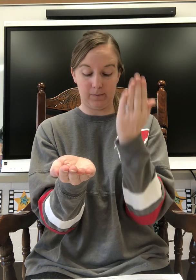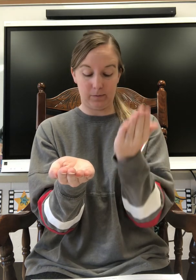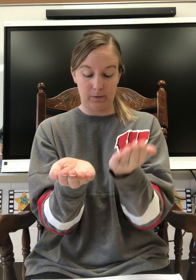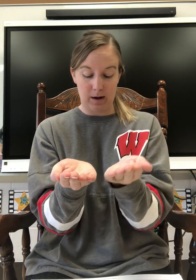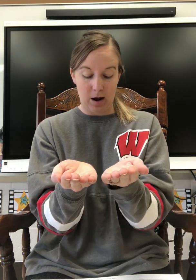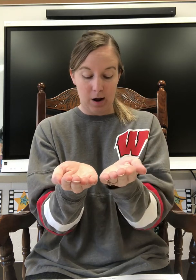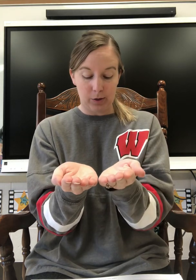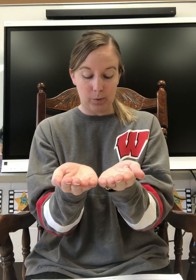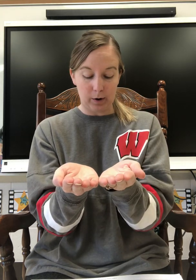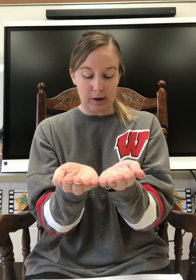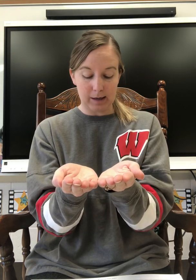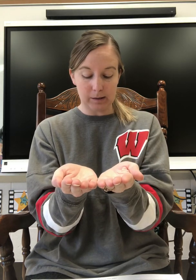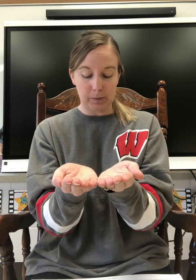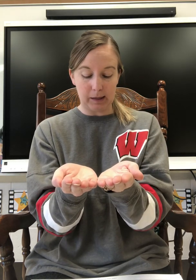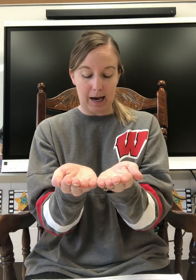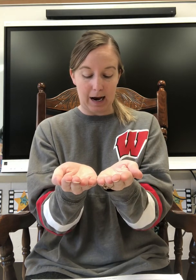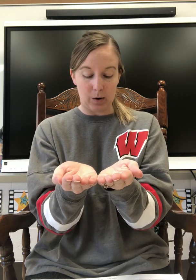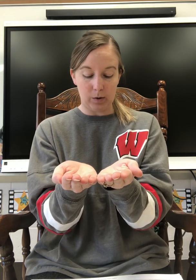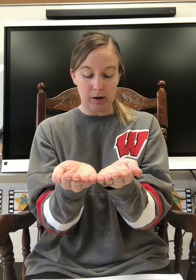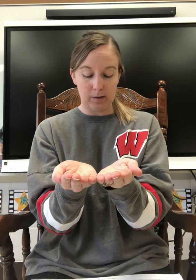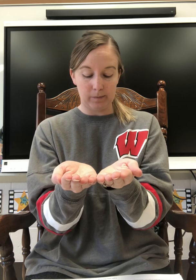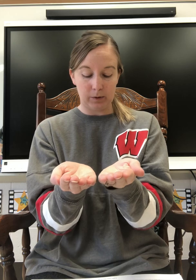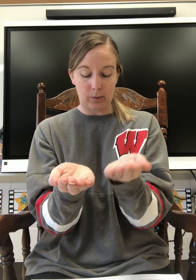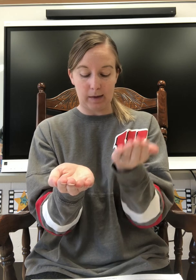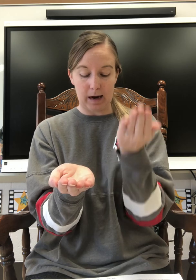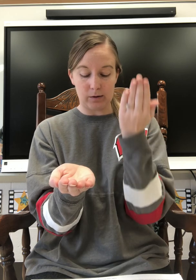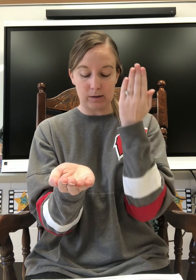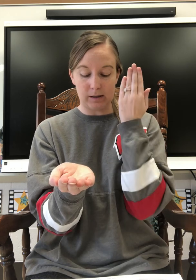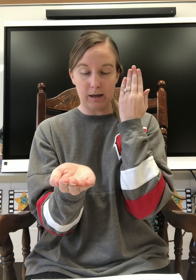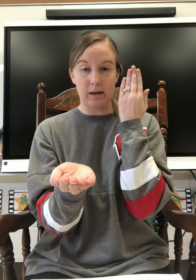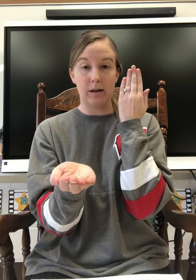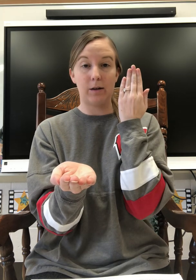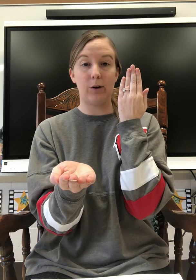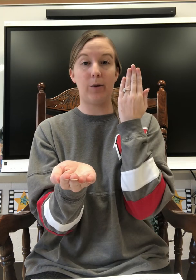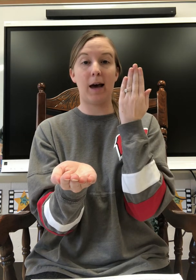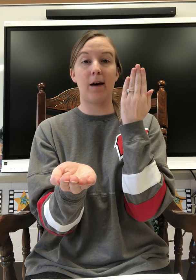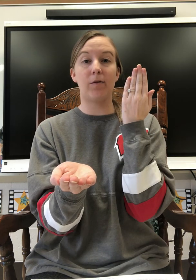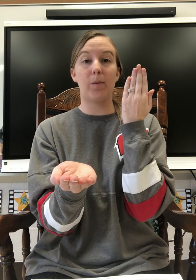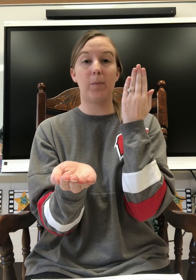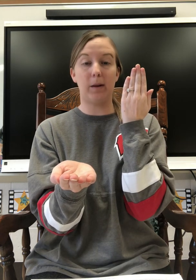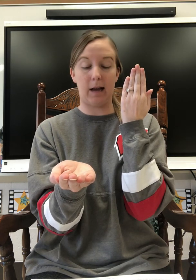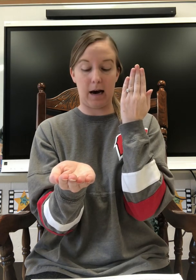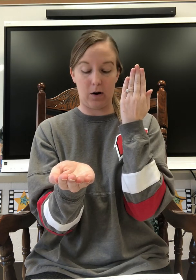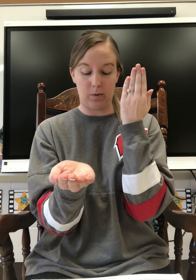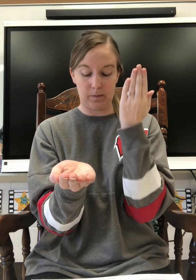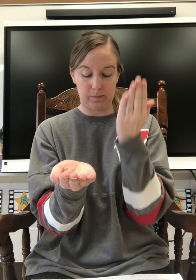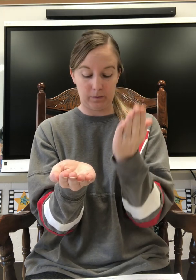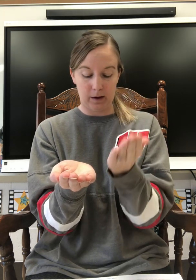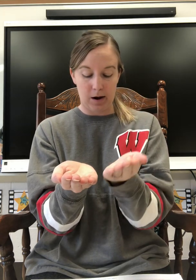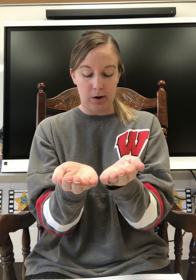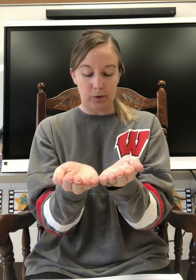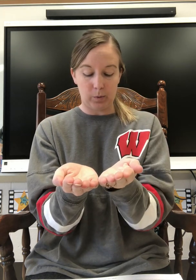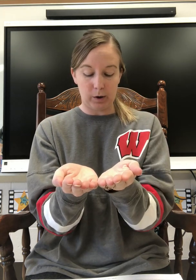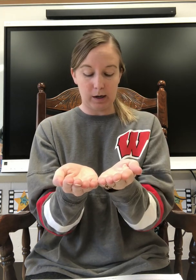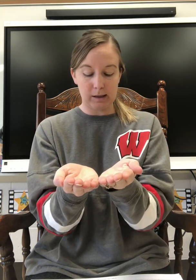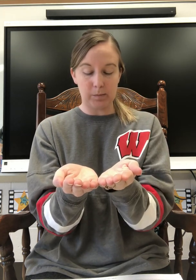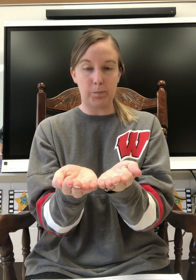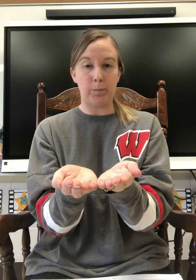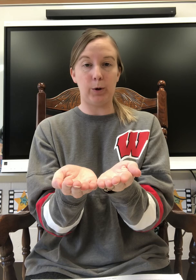The word is plowed. Without d, you have plow. The word is boom.